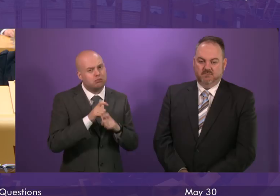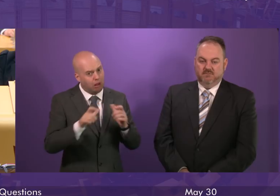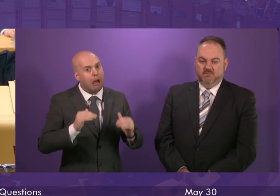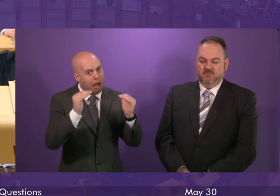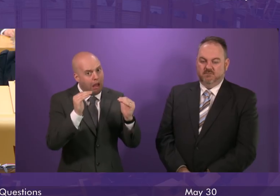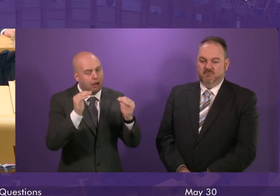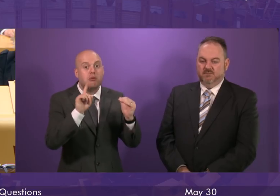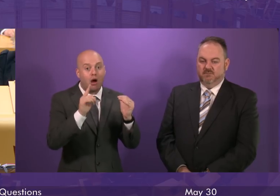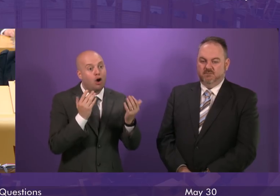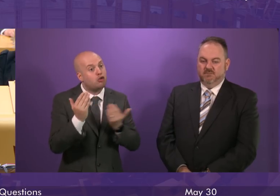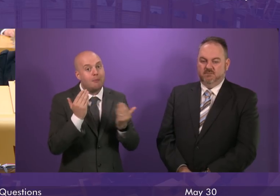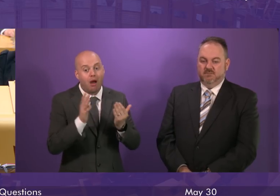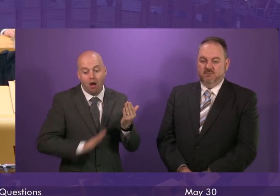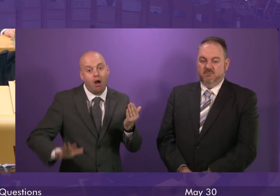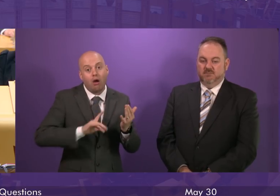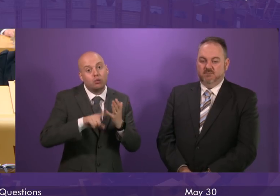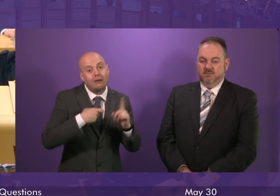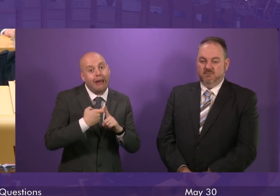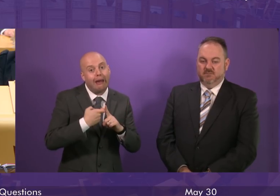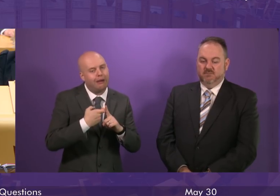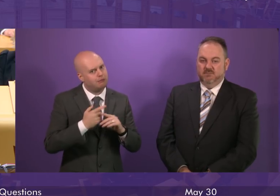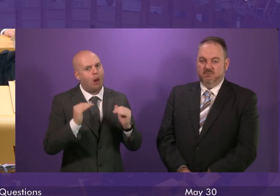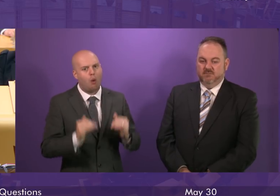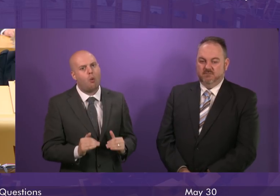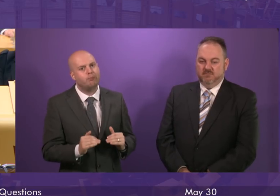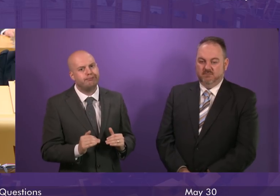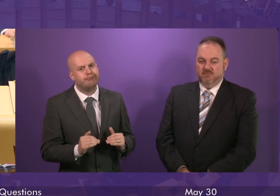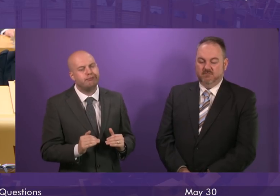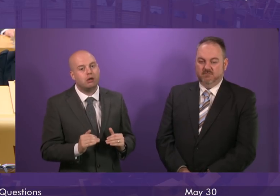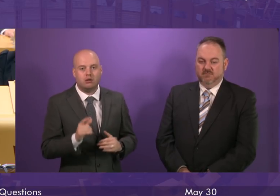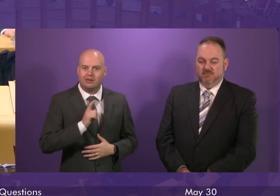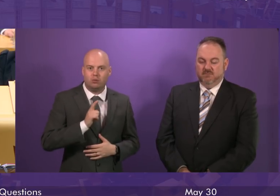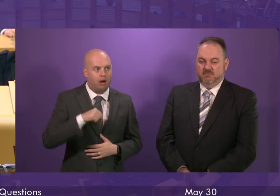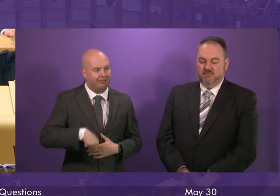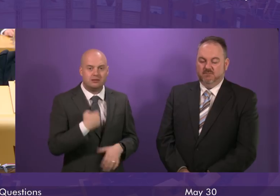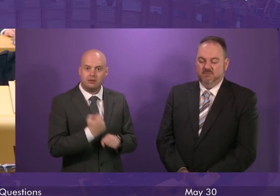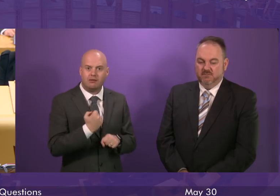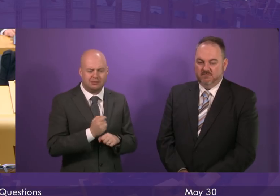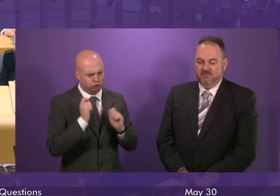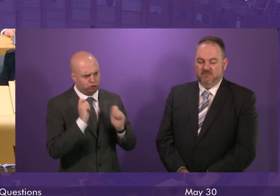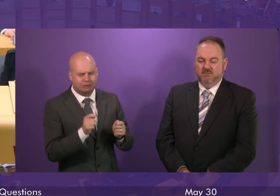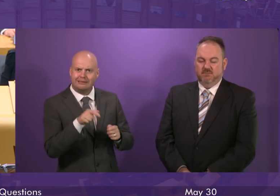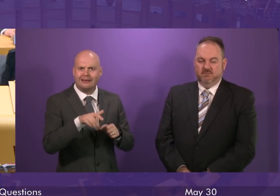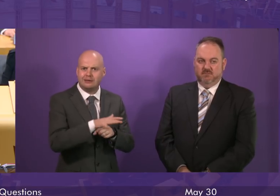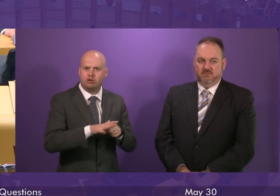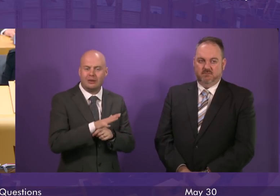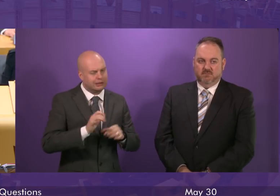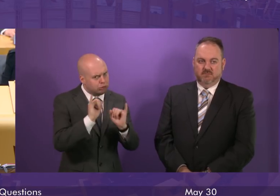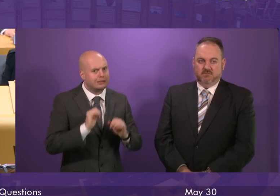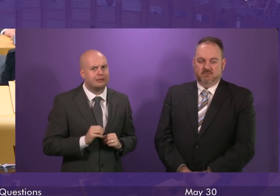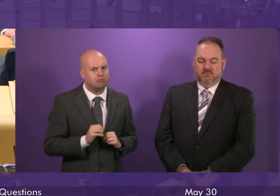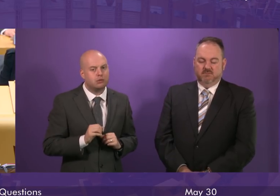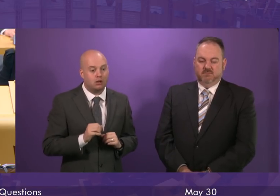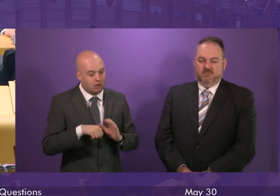is in any other part of the UK, which I think is a reflection of the seriousness with which this government treats it and the policies we are implementing.